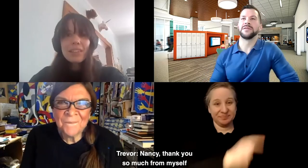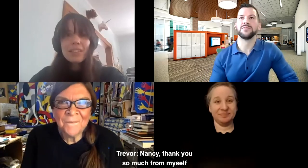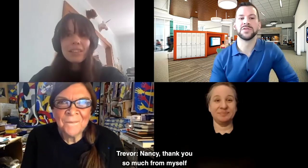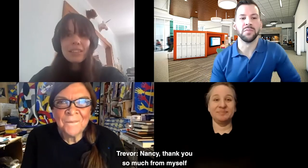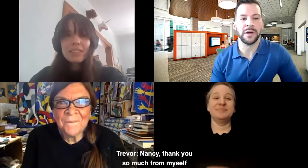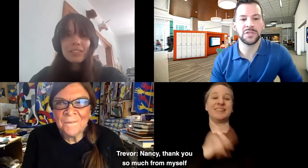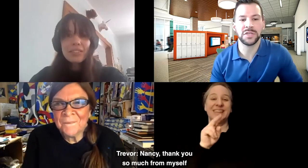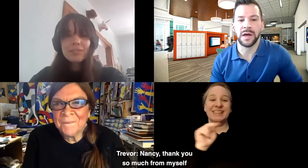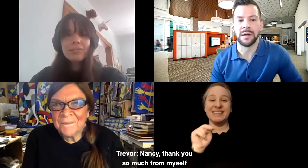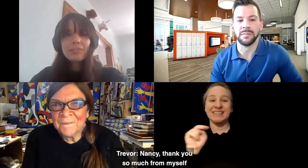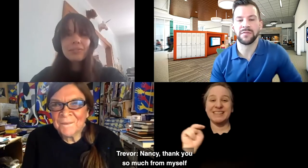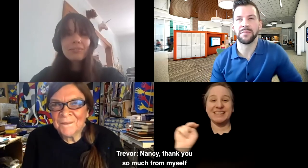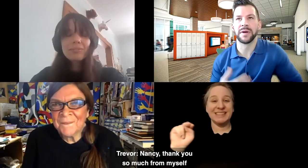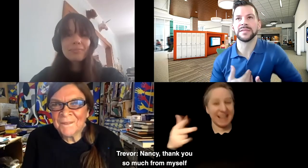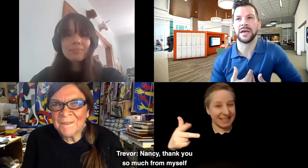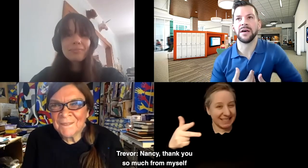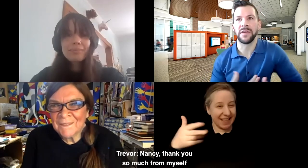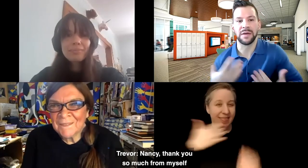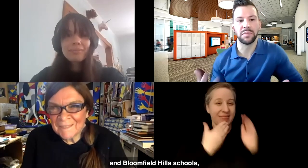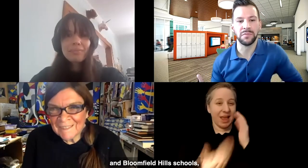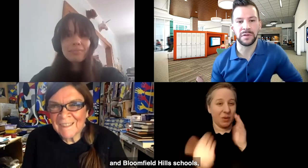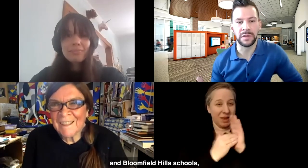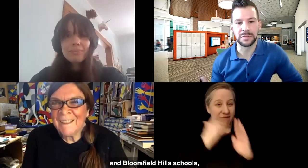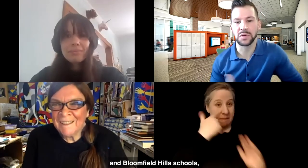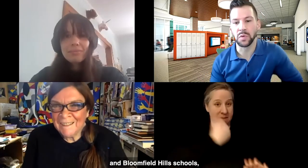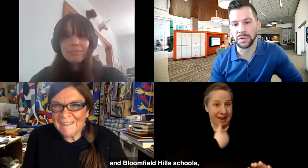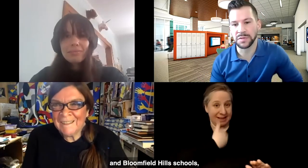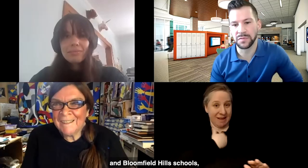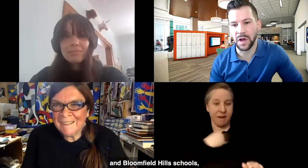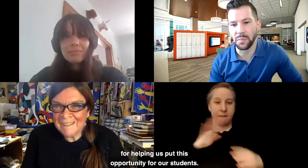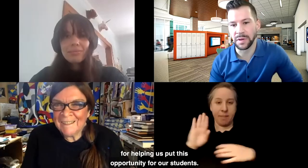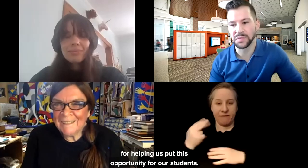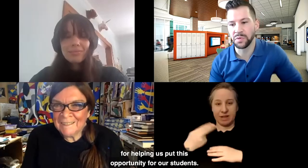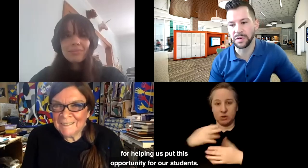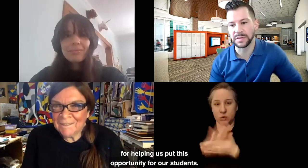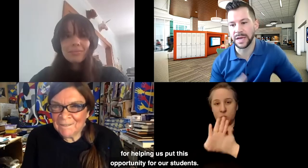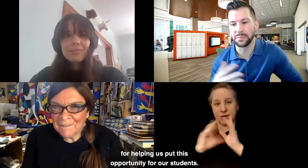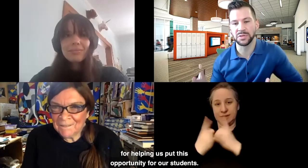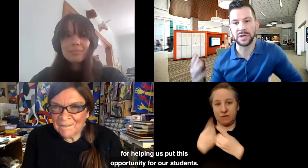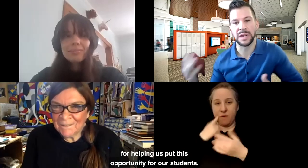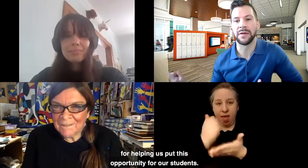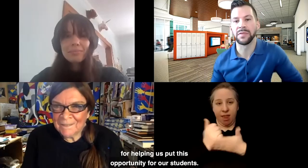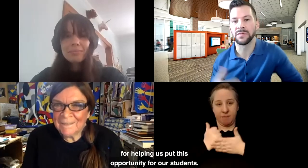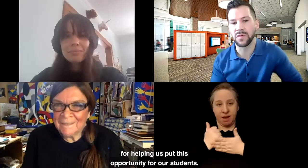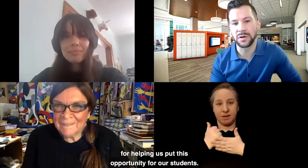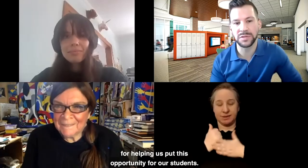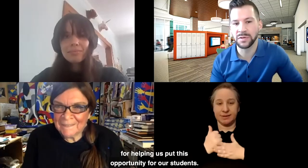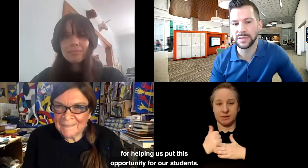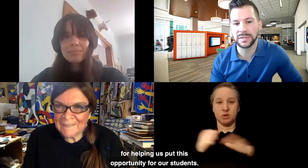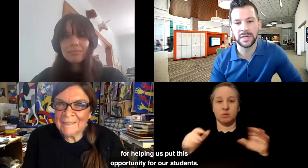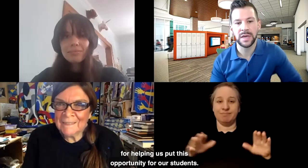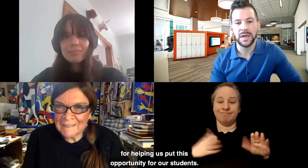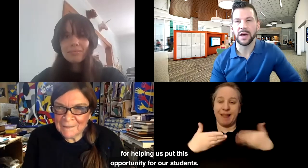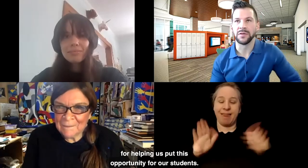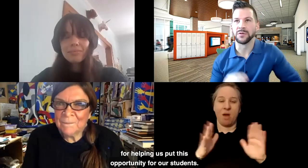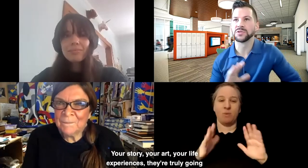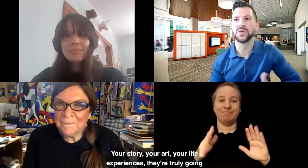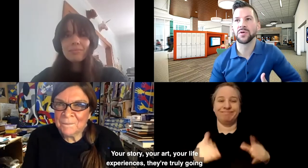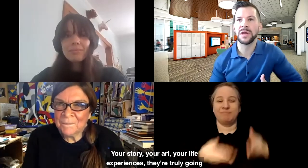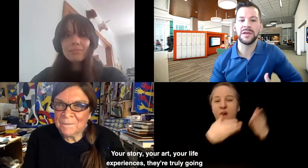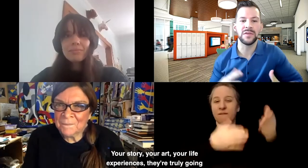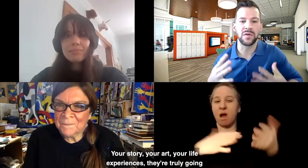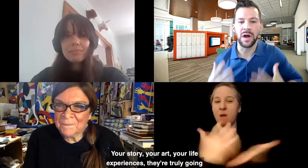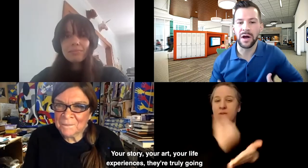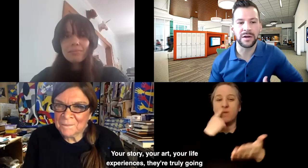Yep, Nancy, thank you so much, um, from myself and Bloomfield Hills Schools for helping us put this opportunity out there for our students. Uh,